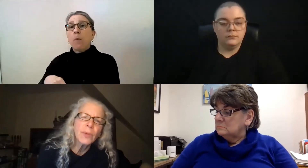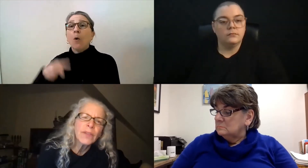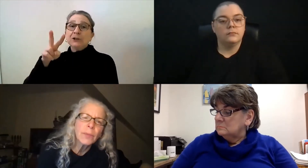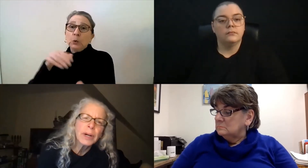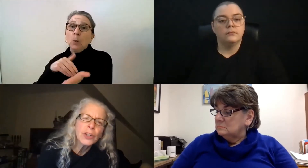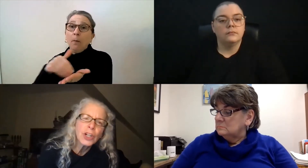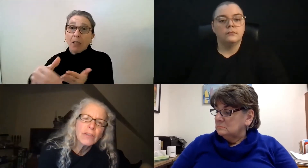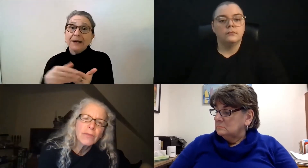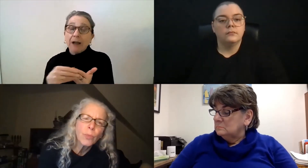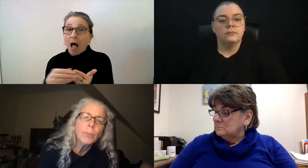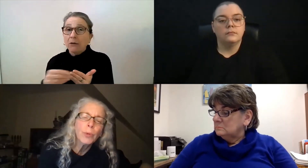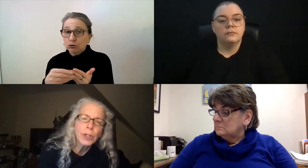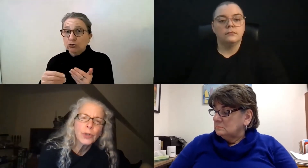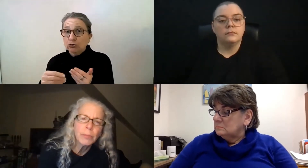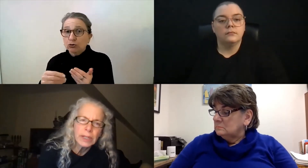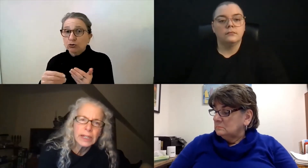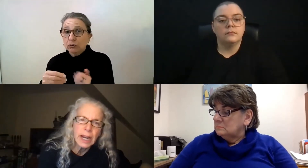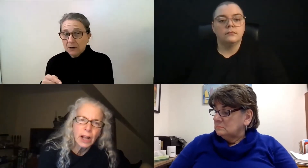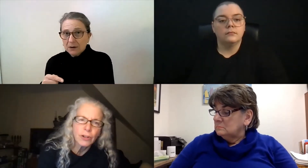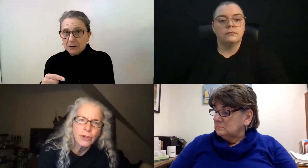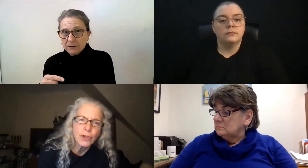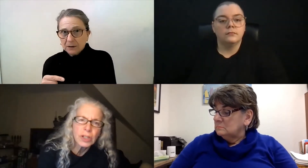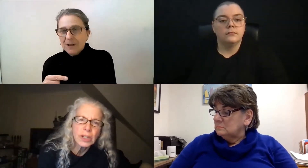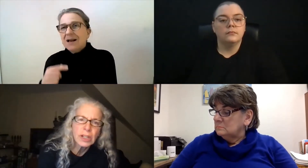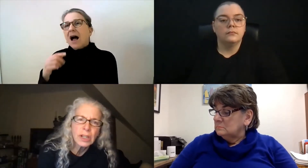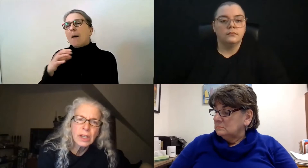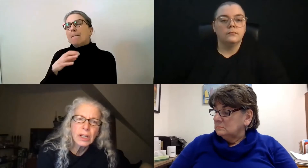we have. We have a budget of $1.2 million.